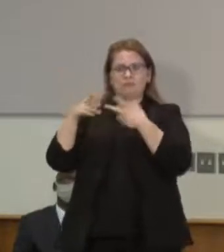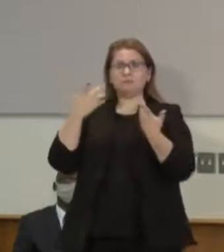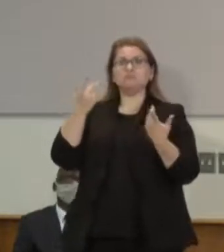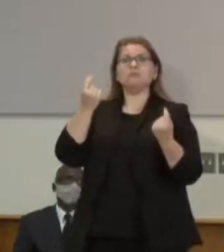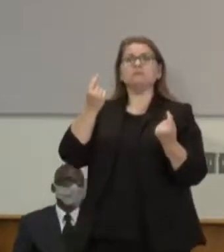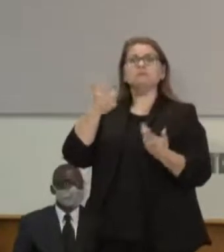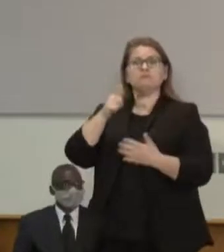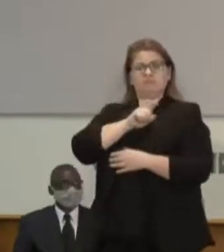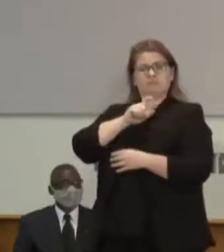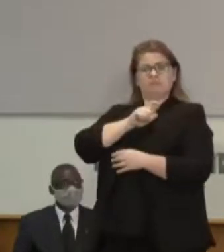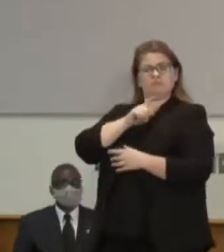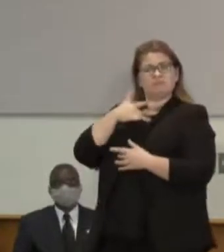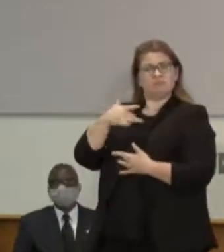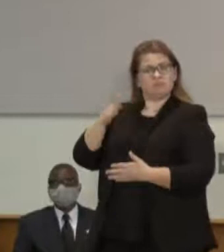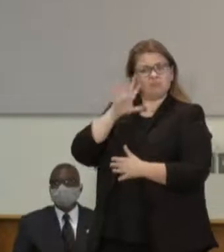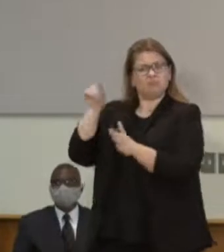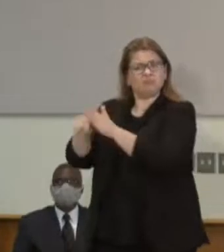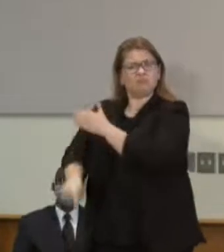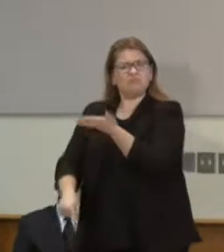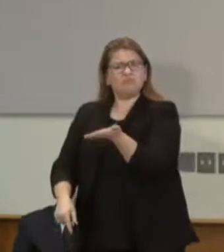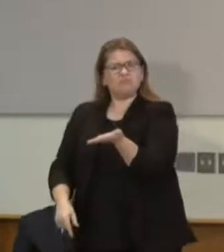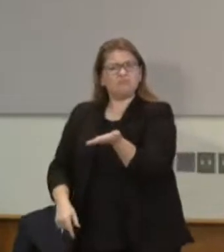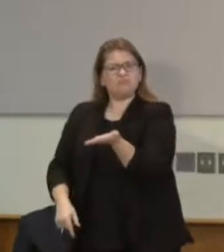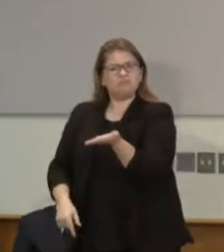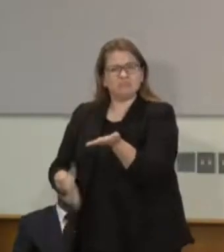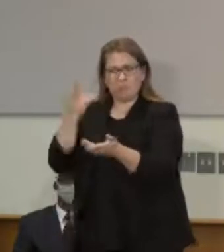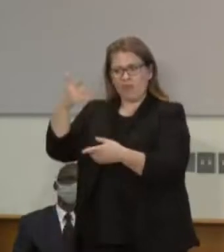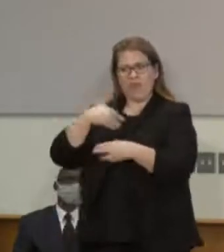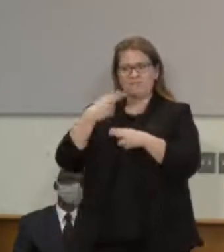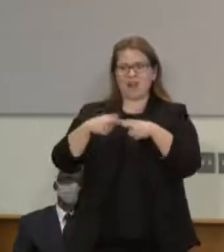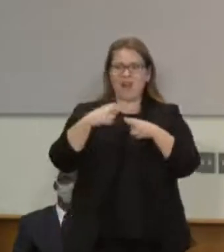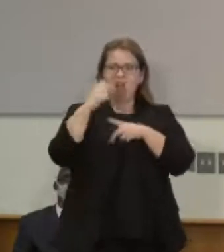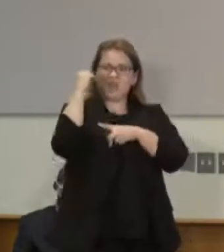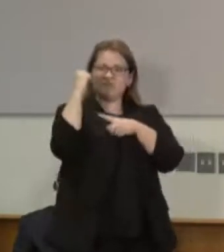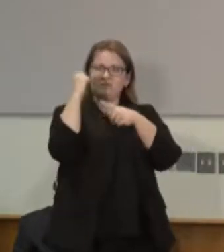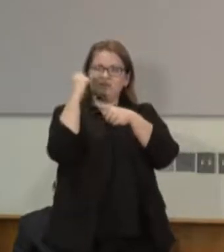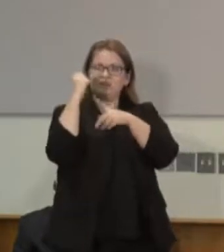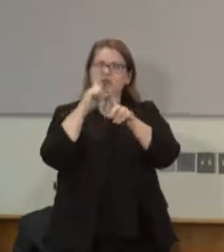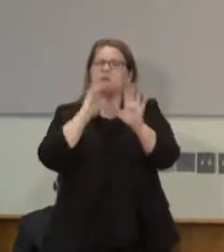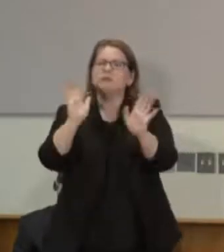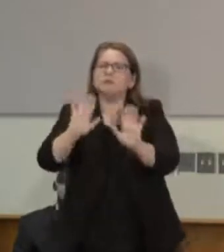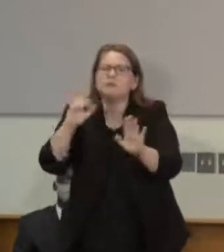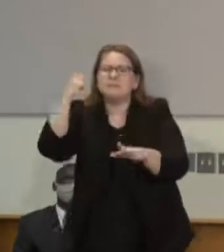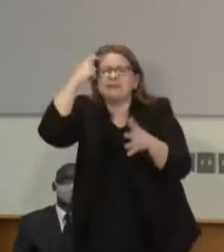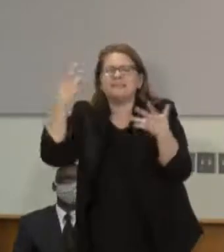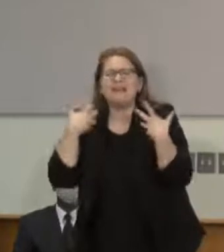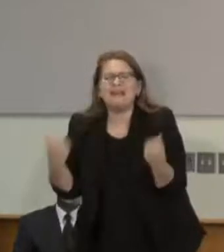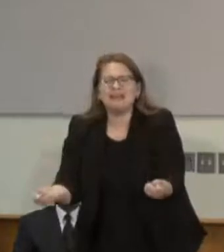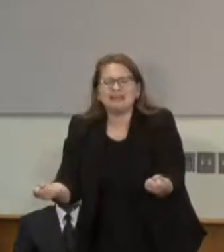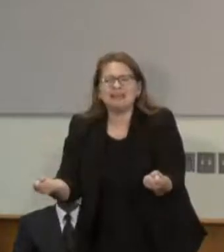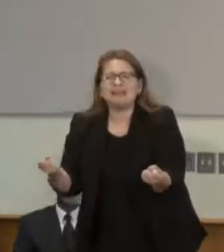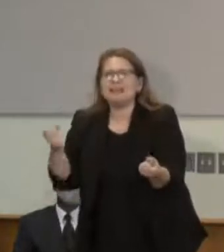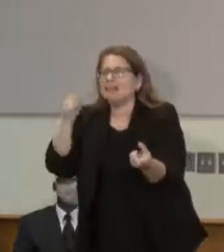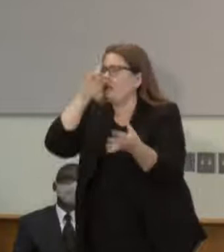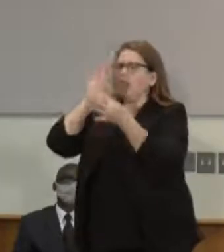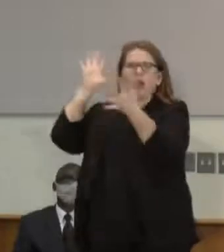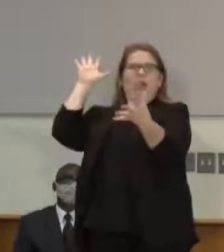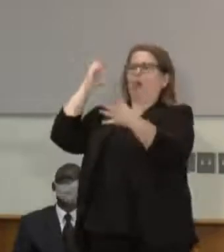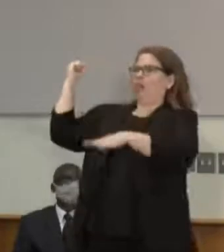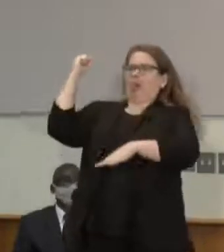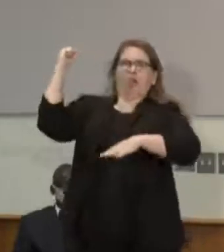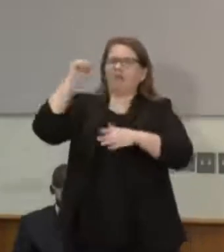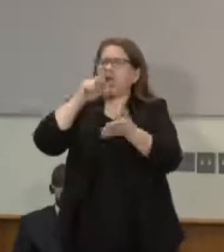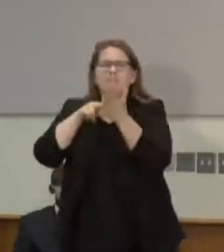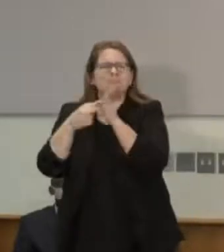not. So I think the model that comes out of this, each and every community is going to look slightly different, depending on what that community wants for their public safety.